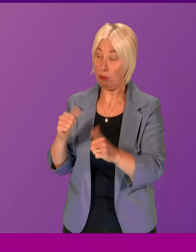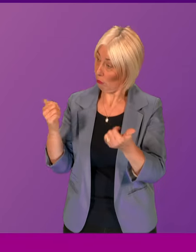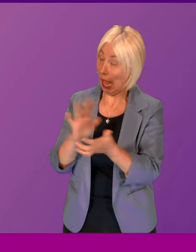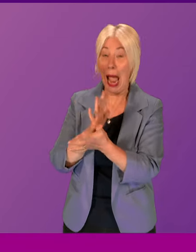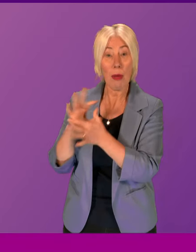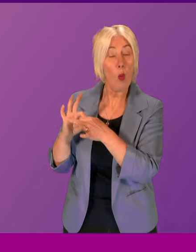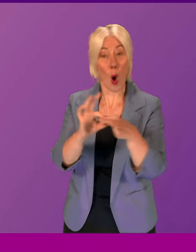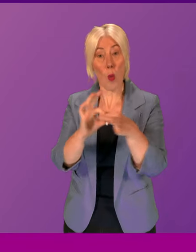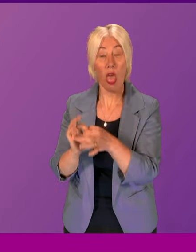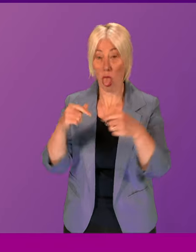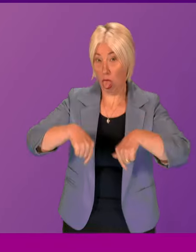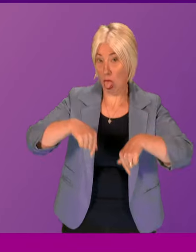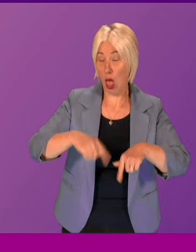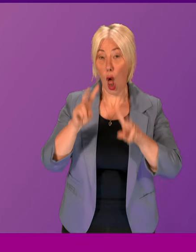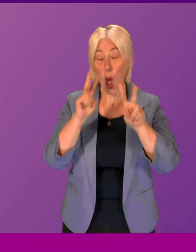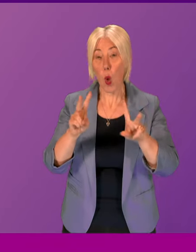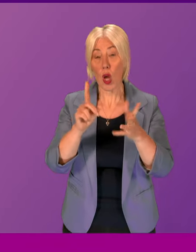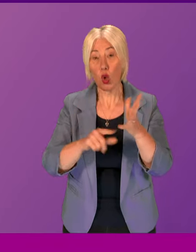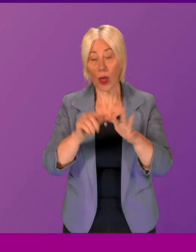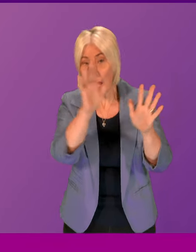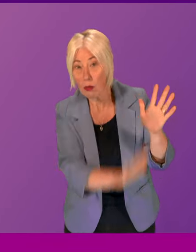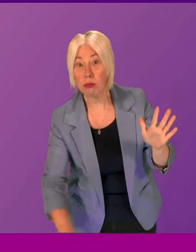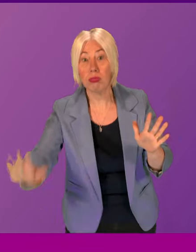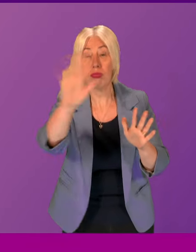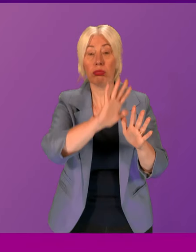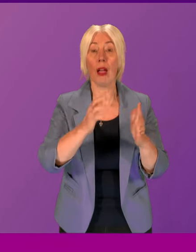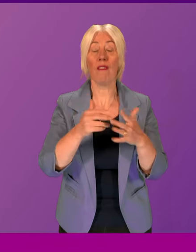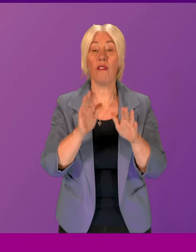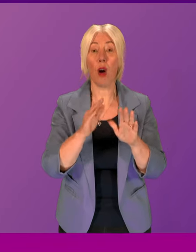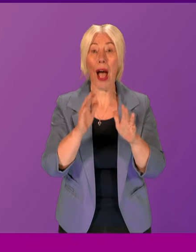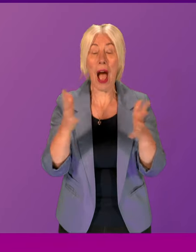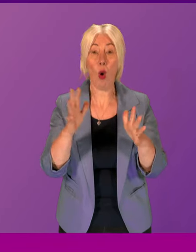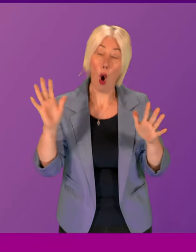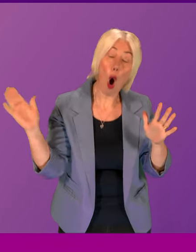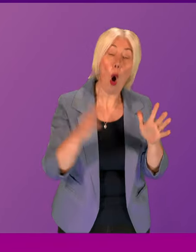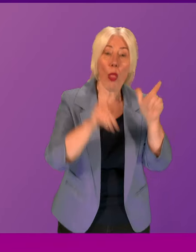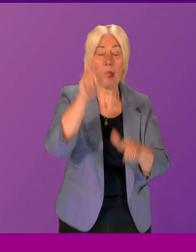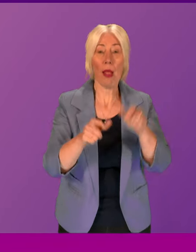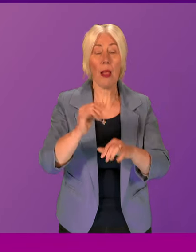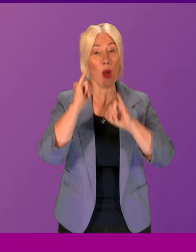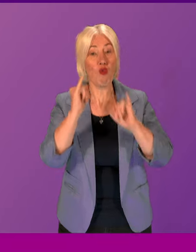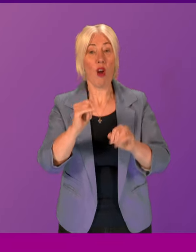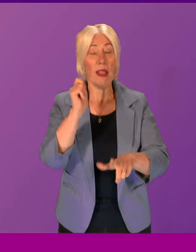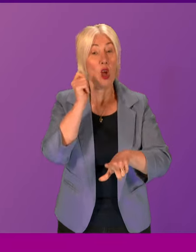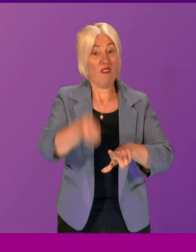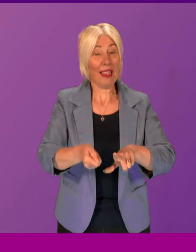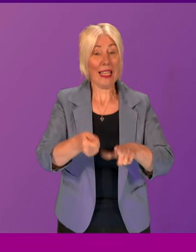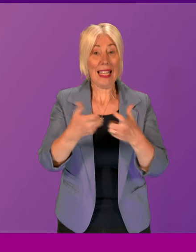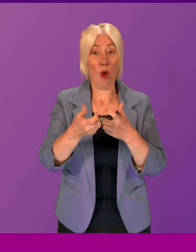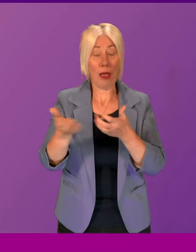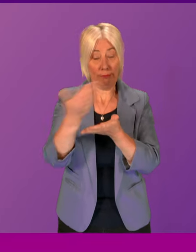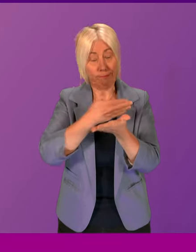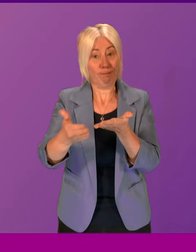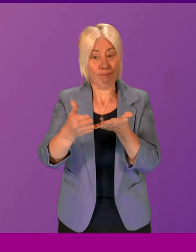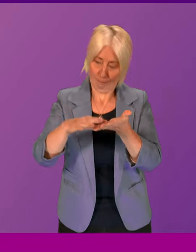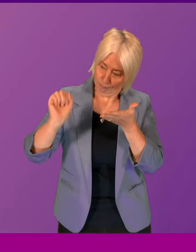government in order to look at a UK-wide basis for mass exoneration for those who have been wrongfully convicted. I listened very carefully